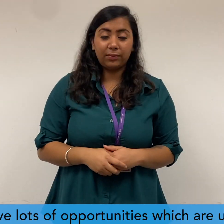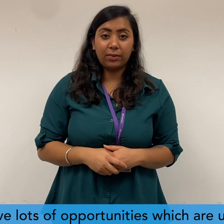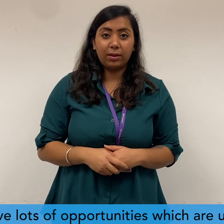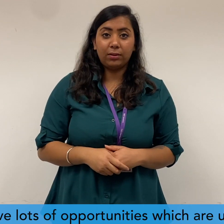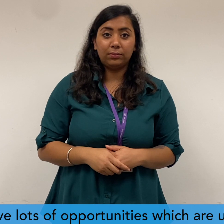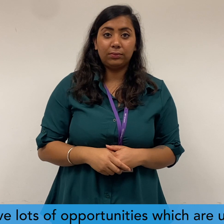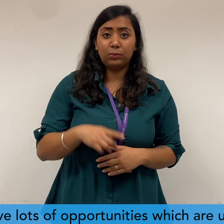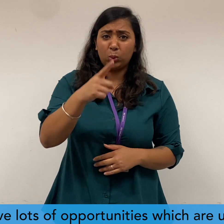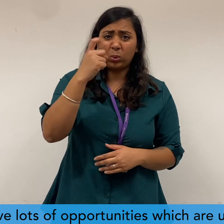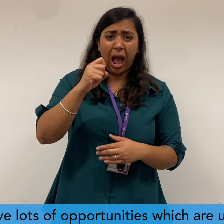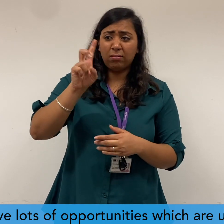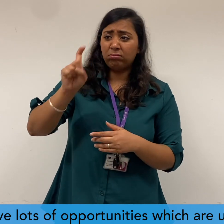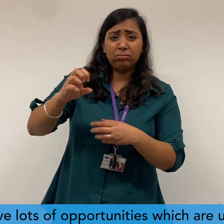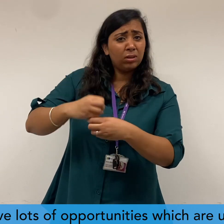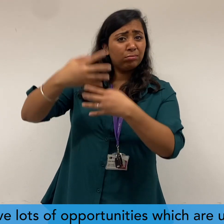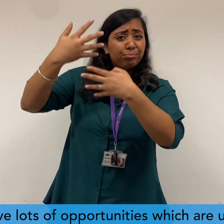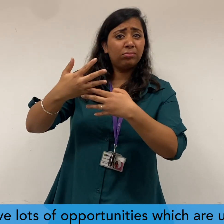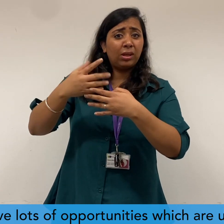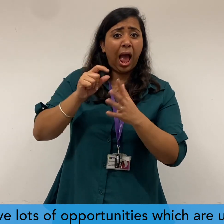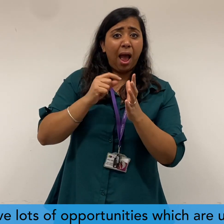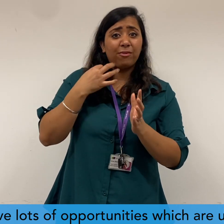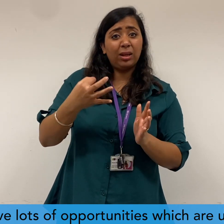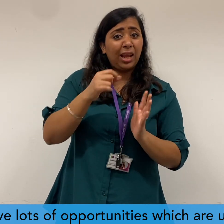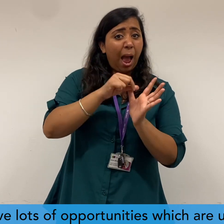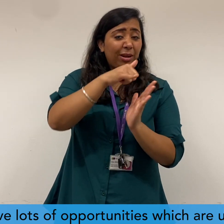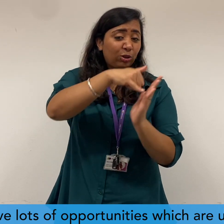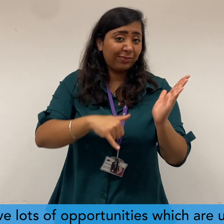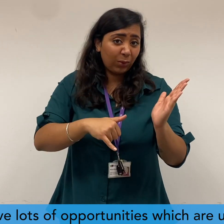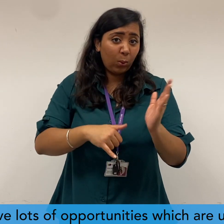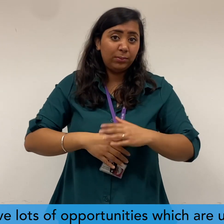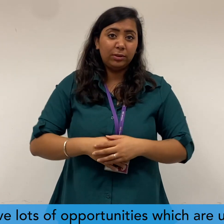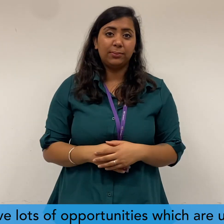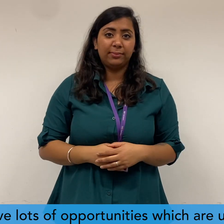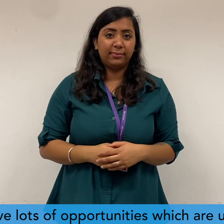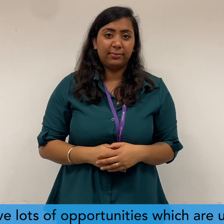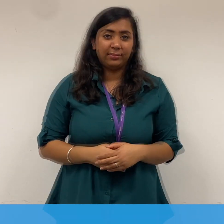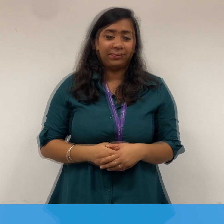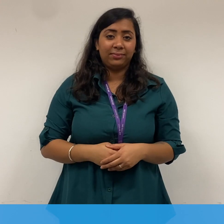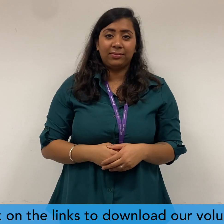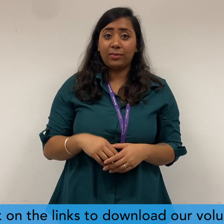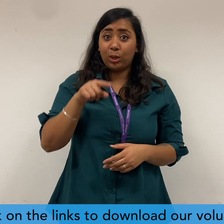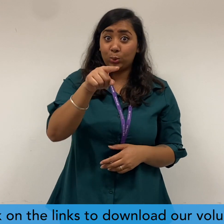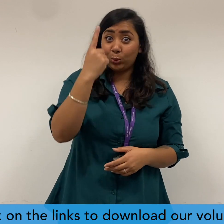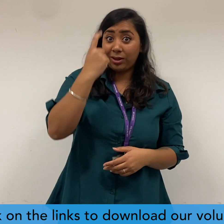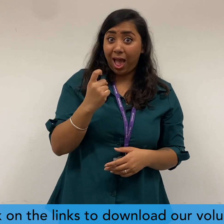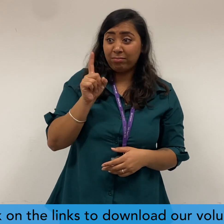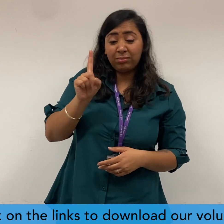We have lots of opportunities which are updated regularly, so please check our website. Click on the links to